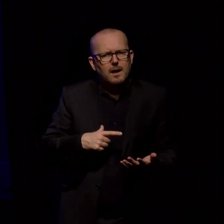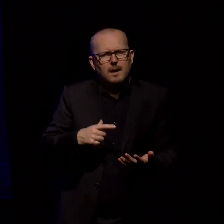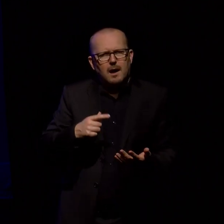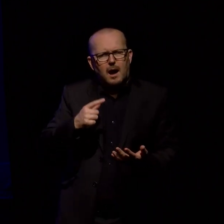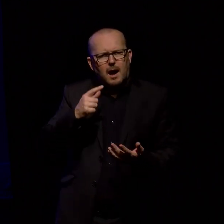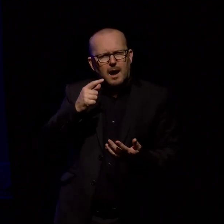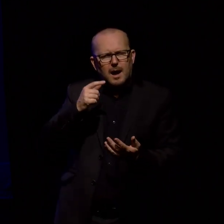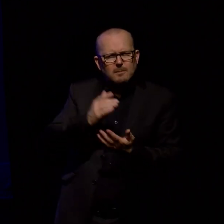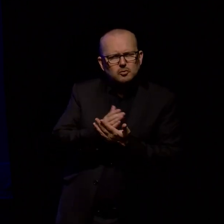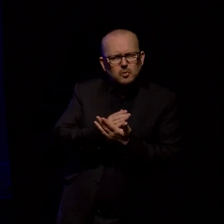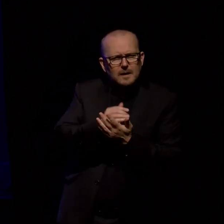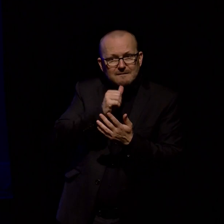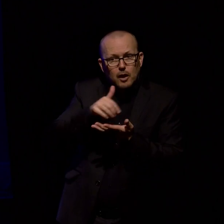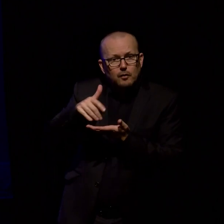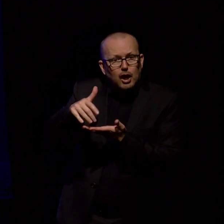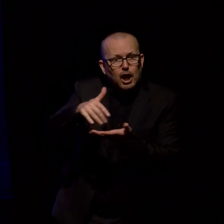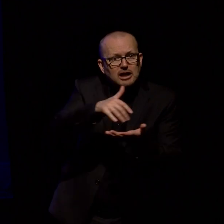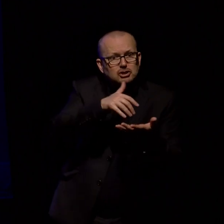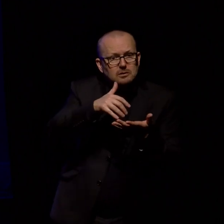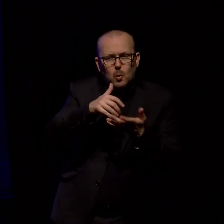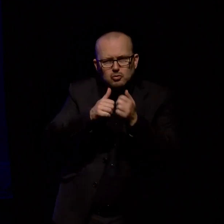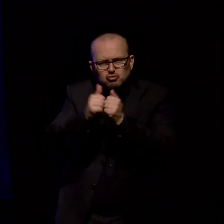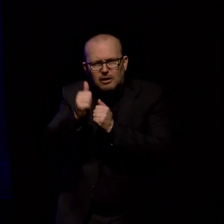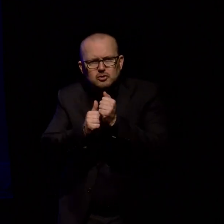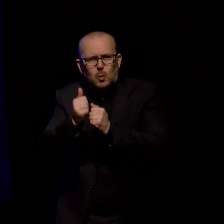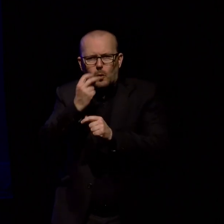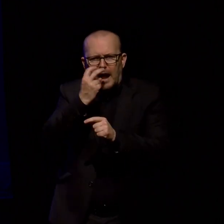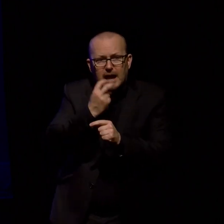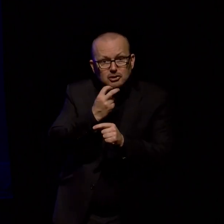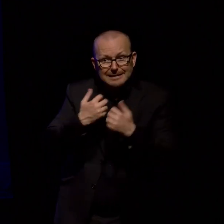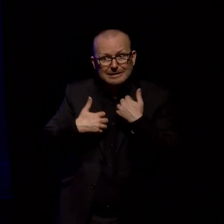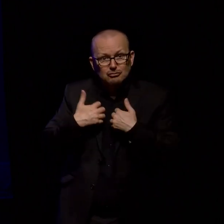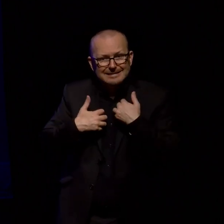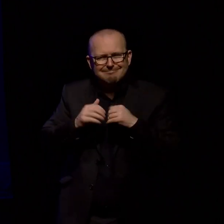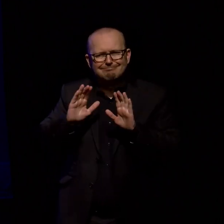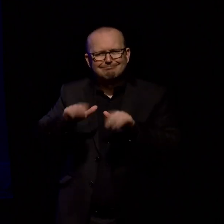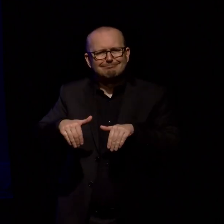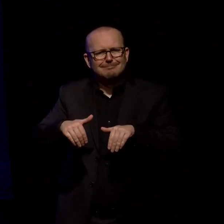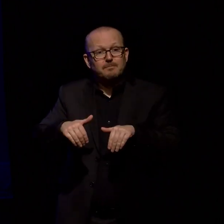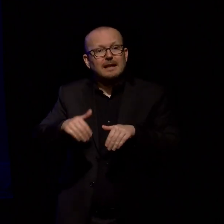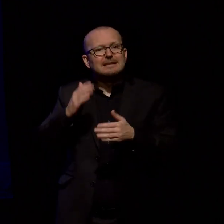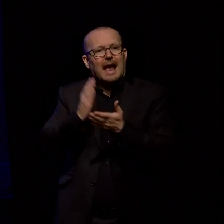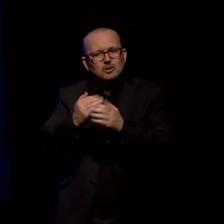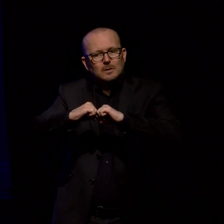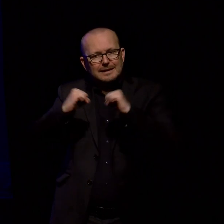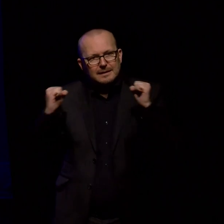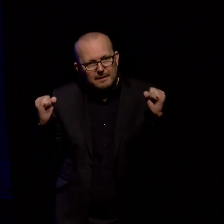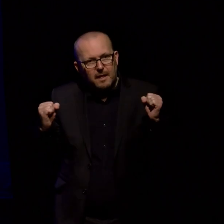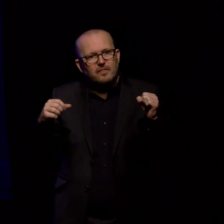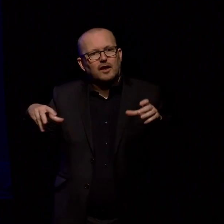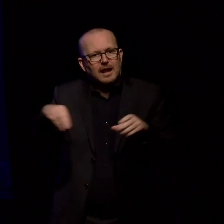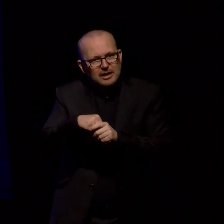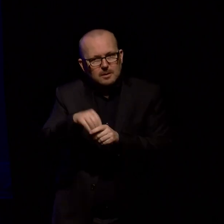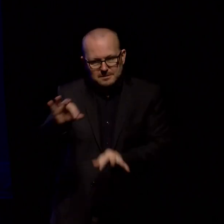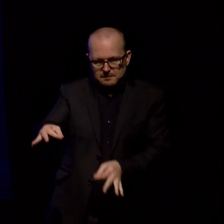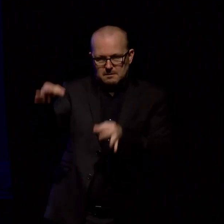themselves and their structure is what's interesting it's actually what's in the collections that is totally amazing like